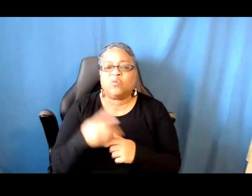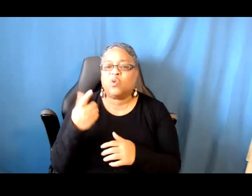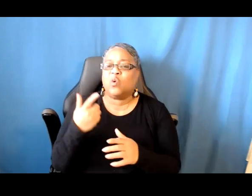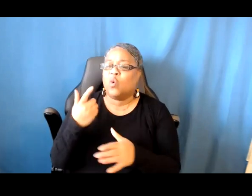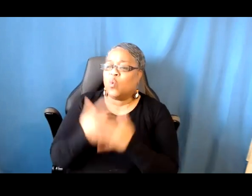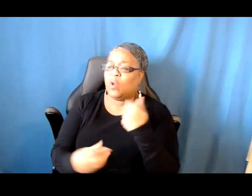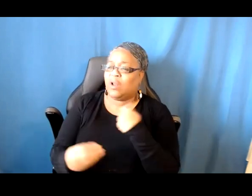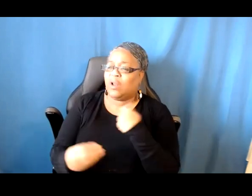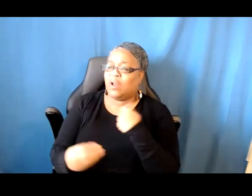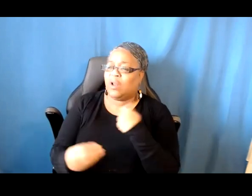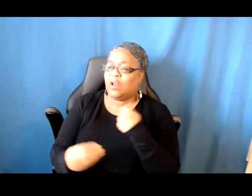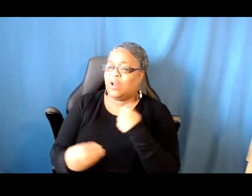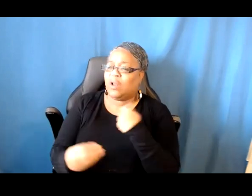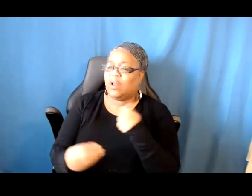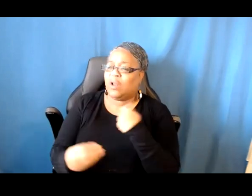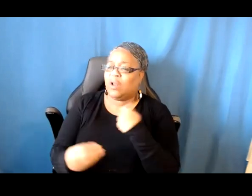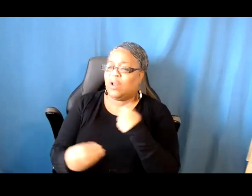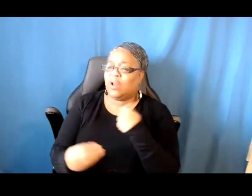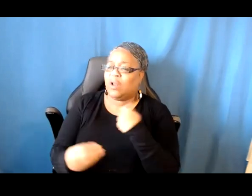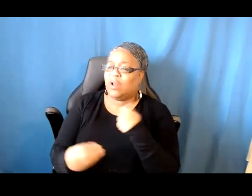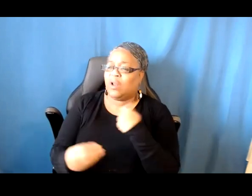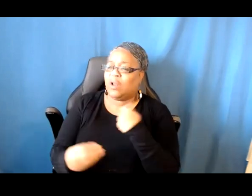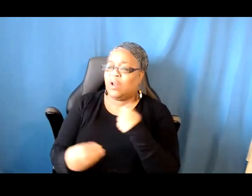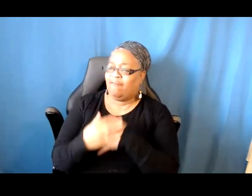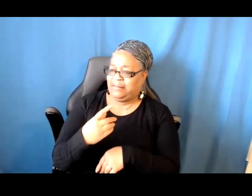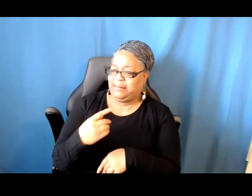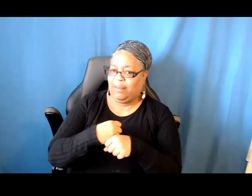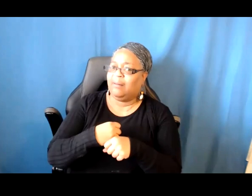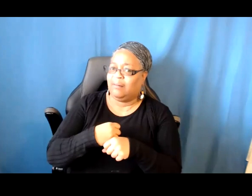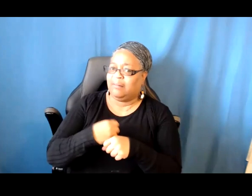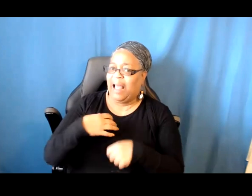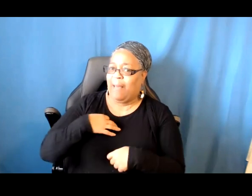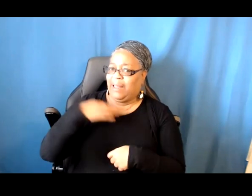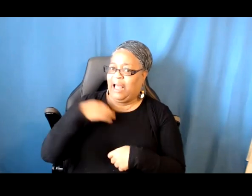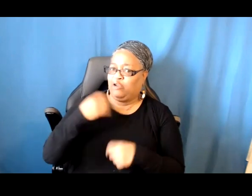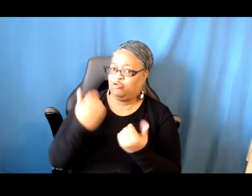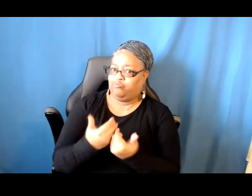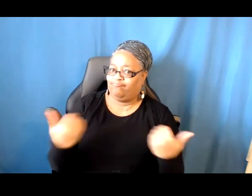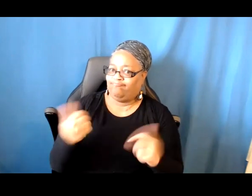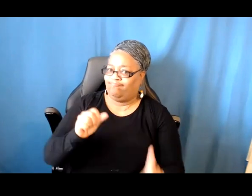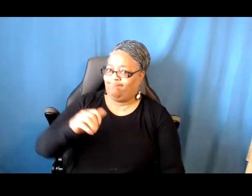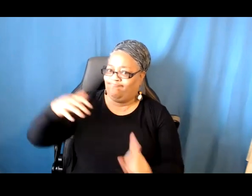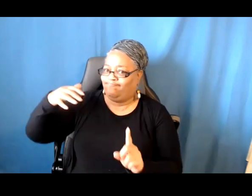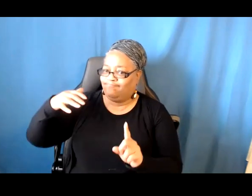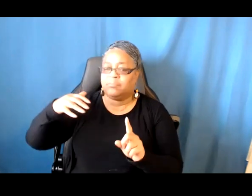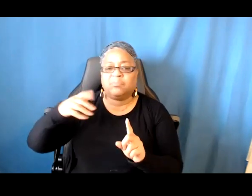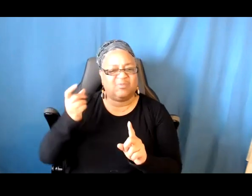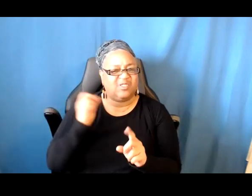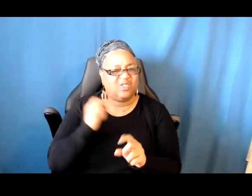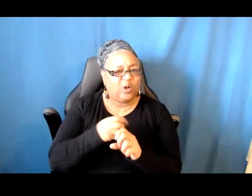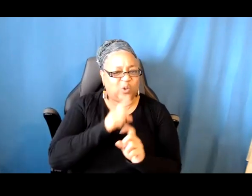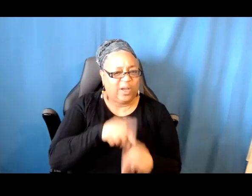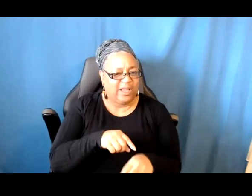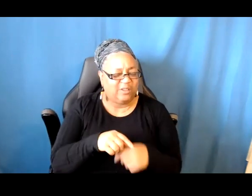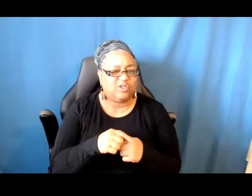stand out? This is really hard to answer because what makes an application stand out is often this kind of element of